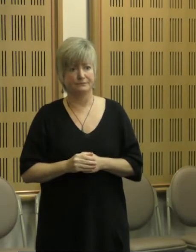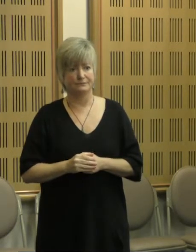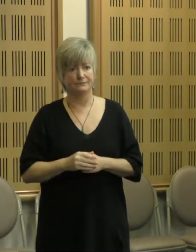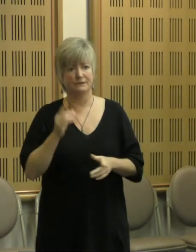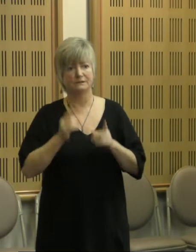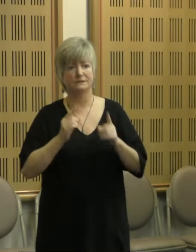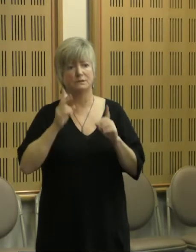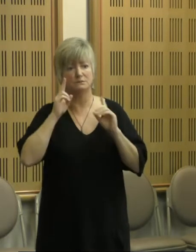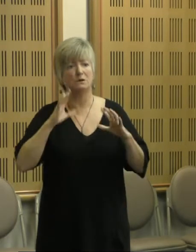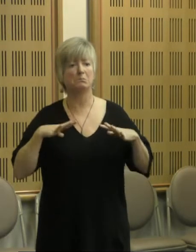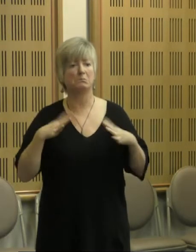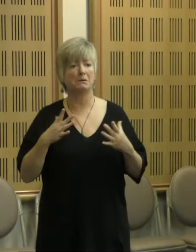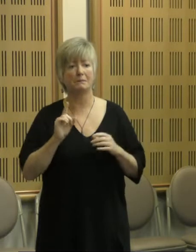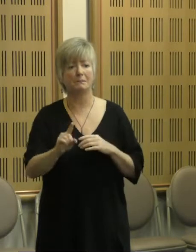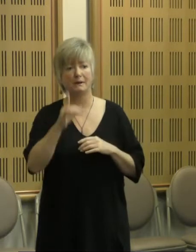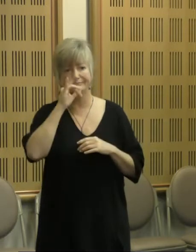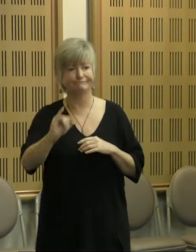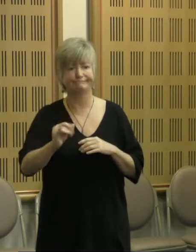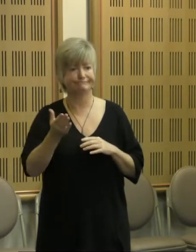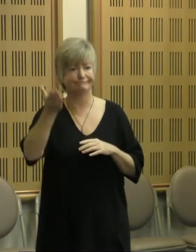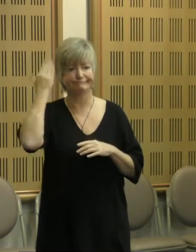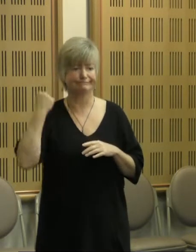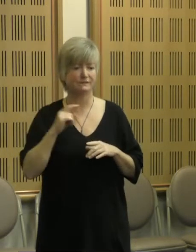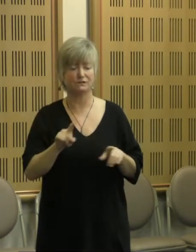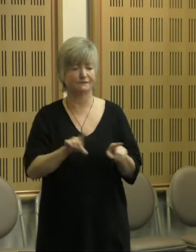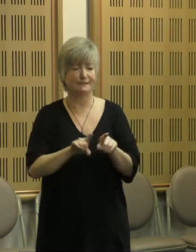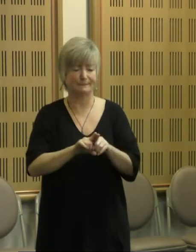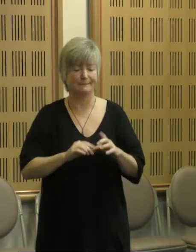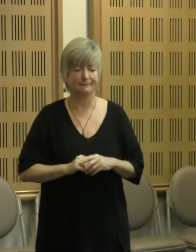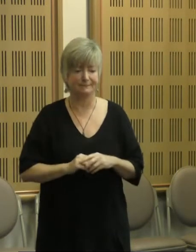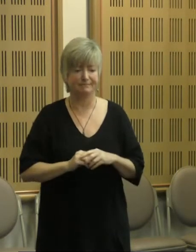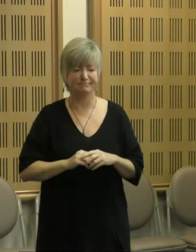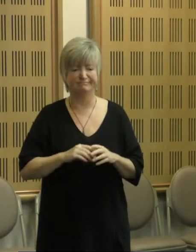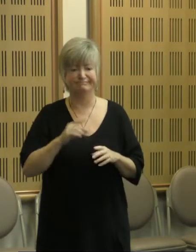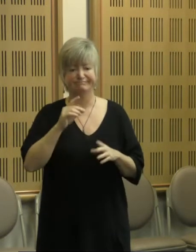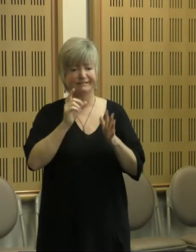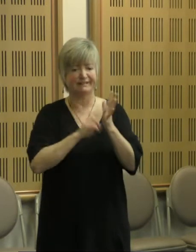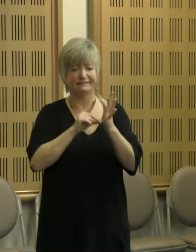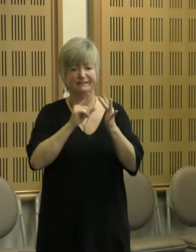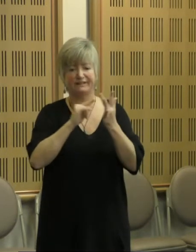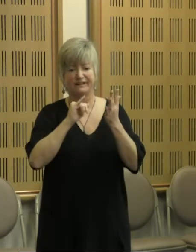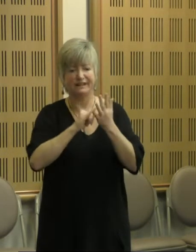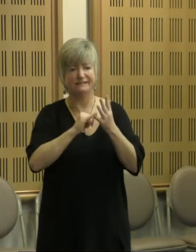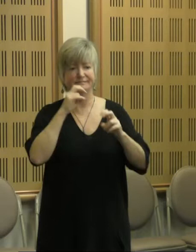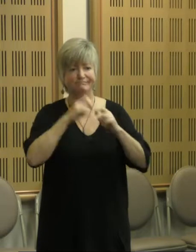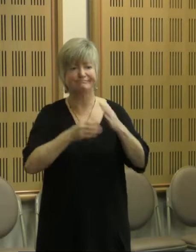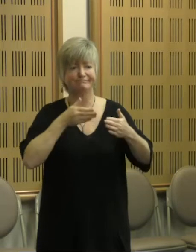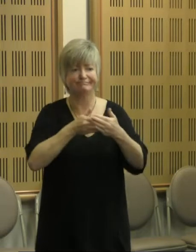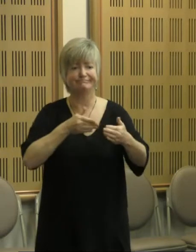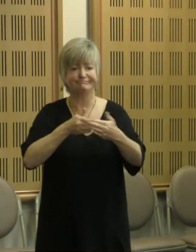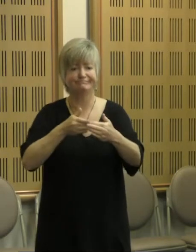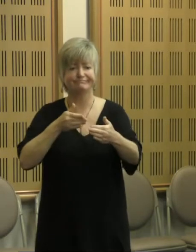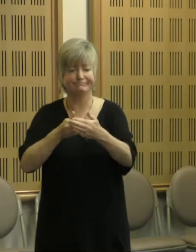As many of you here today know, the rollout of the scheme has been problematic and fraught with complications, systemic and structural